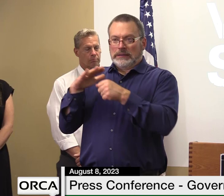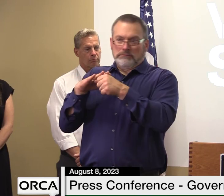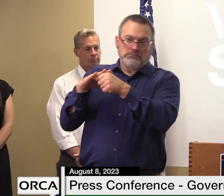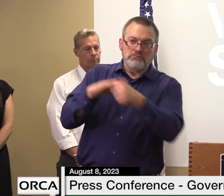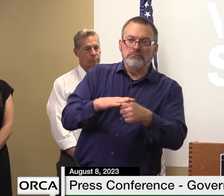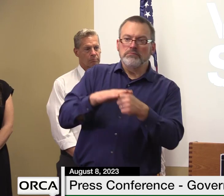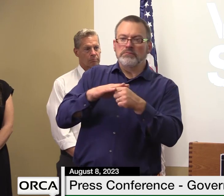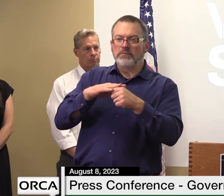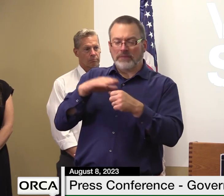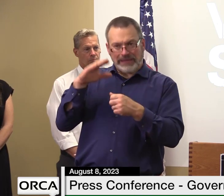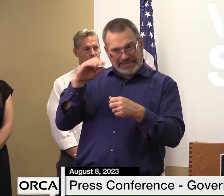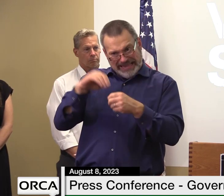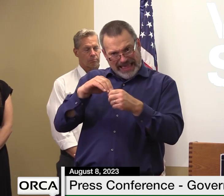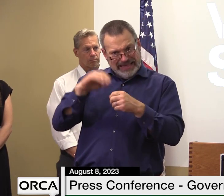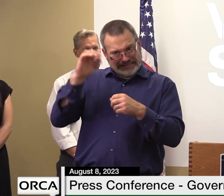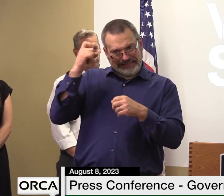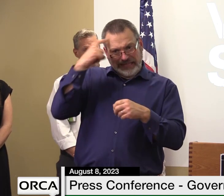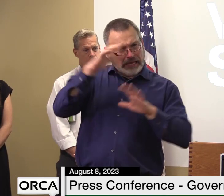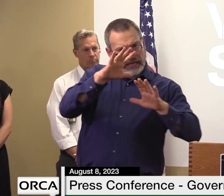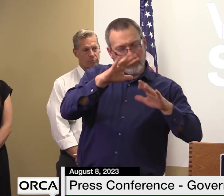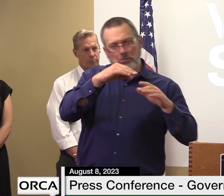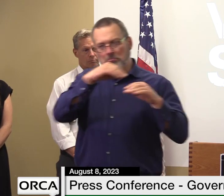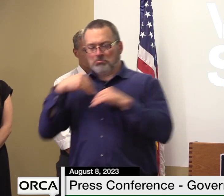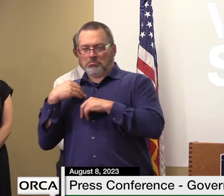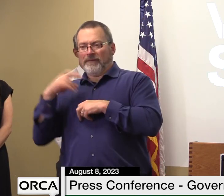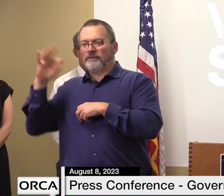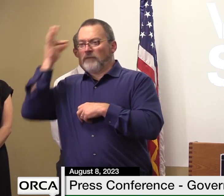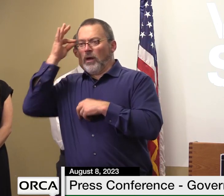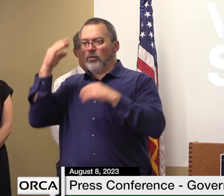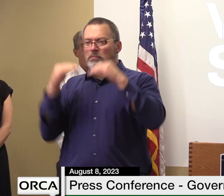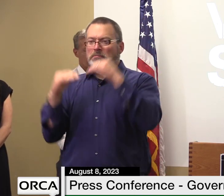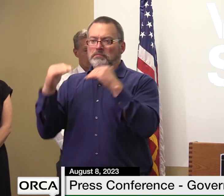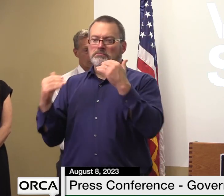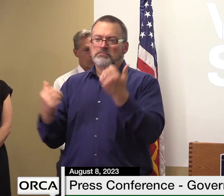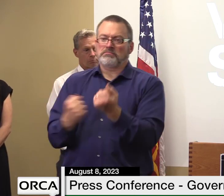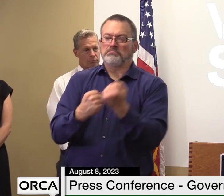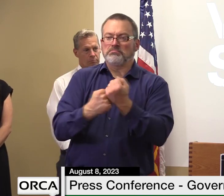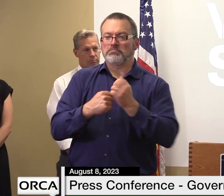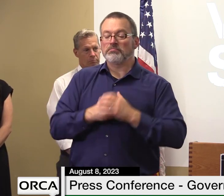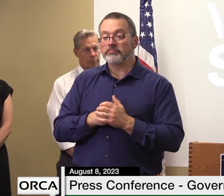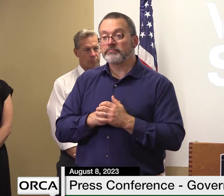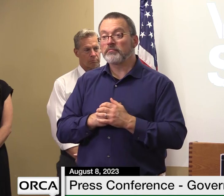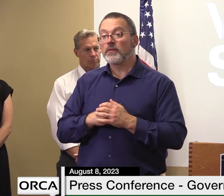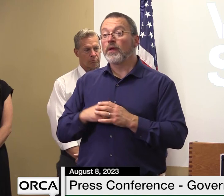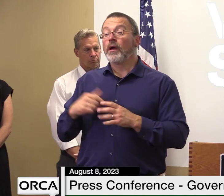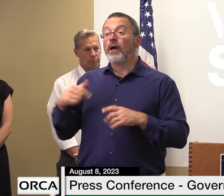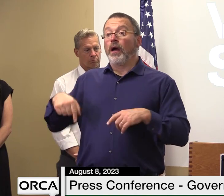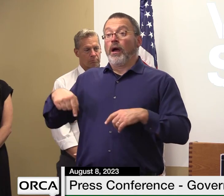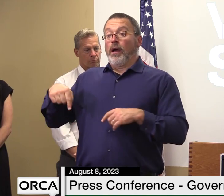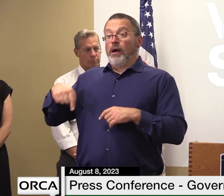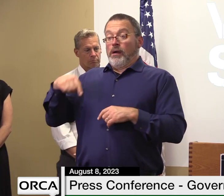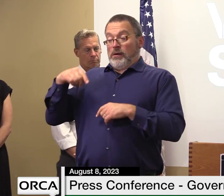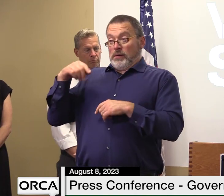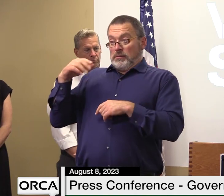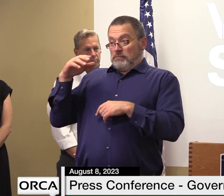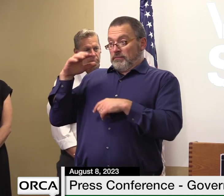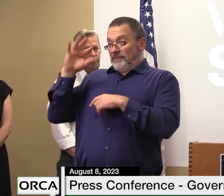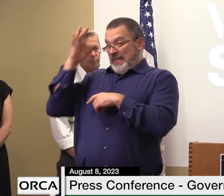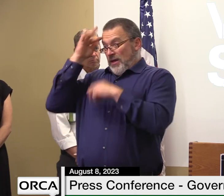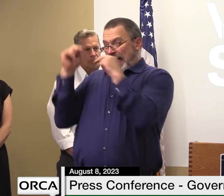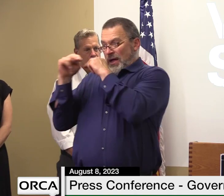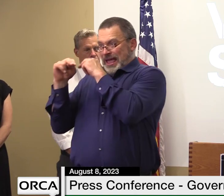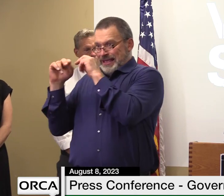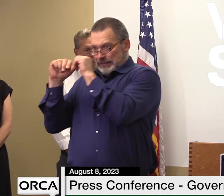state federal highway administration works regularly with v trans on working on